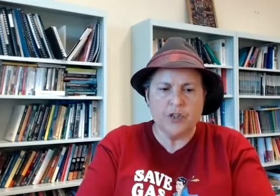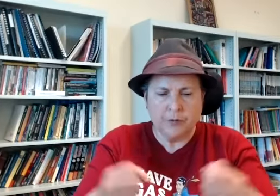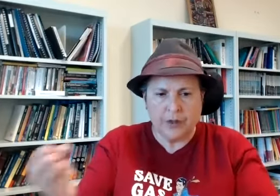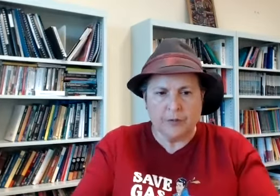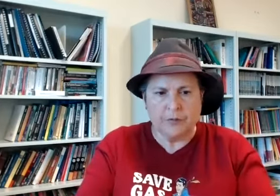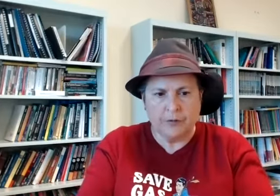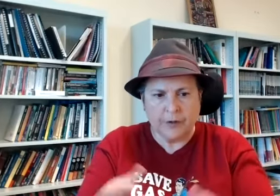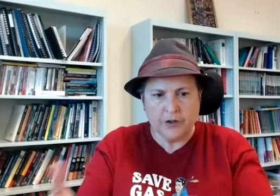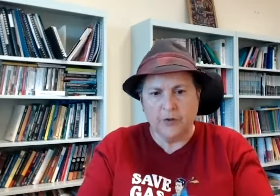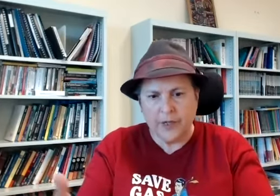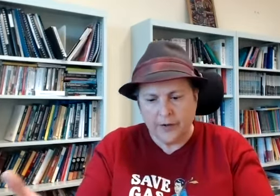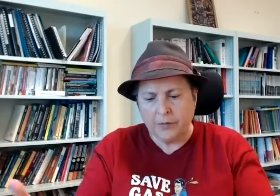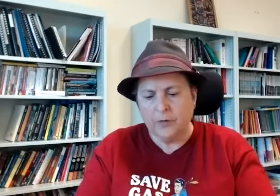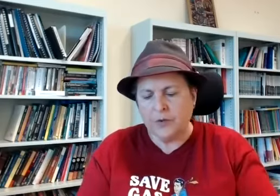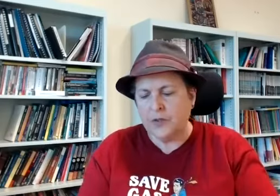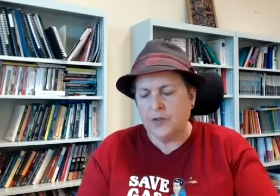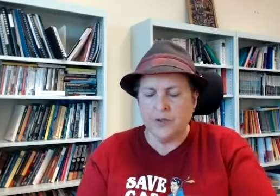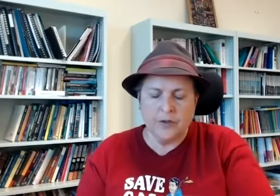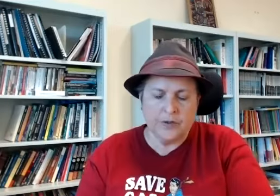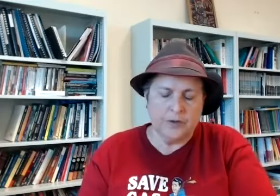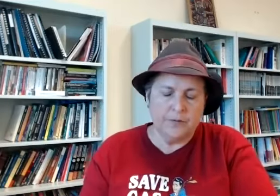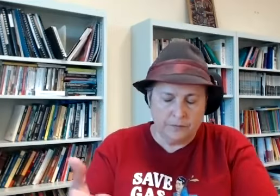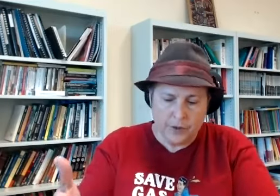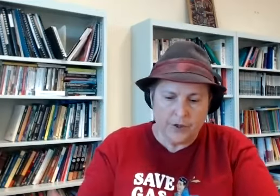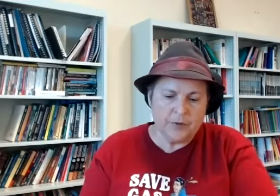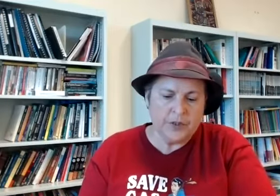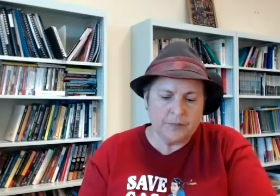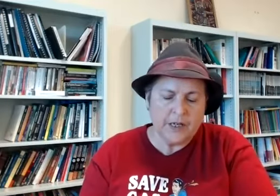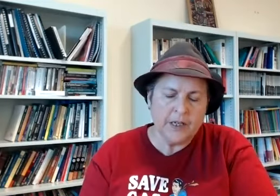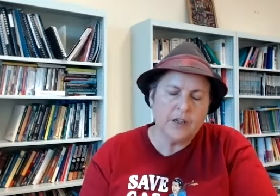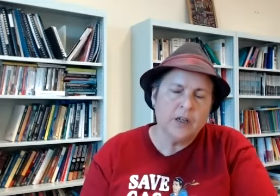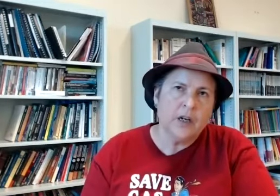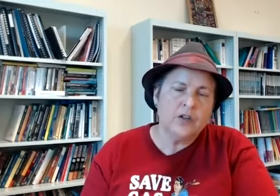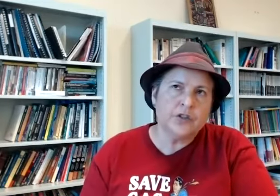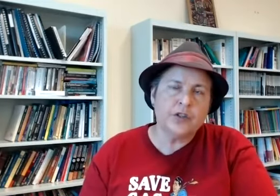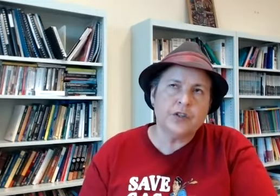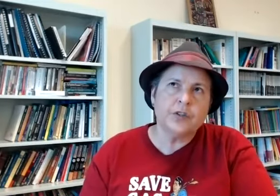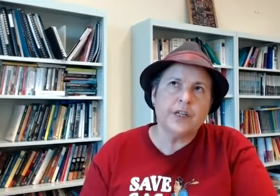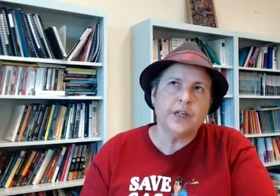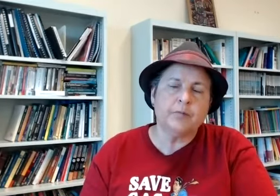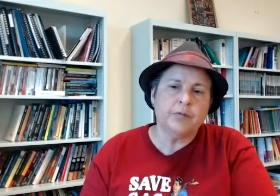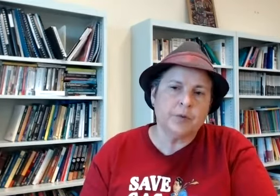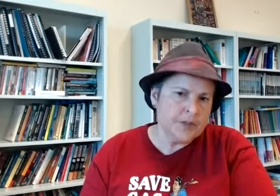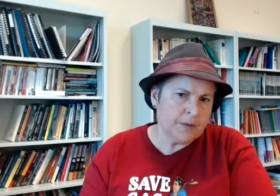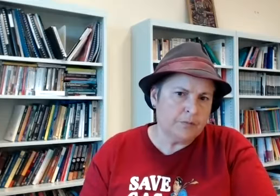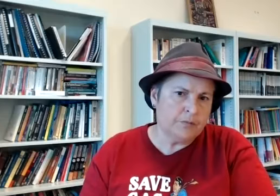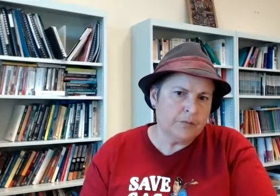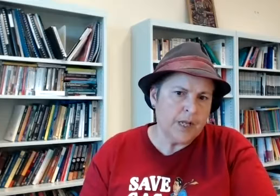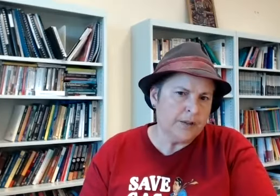generally in terms of reflection on the other performances you you know you're participating in do you think um there is some ethical